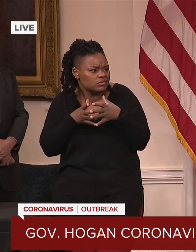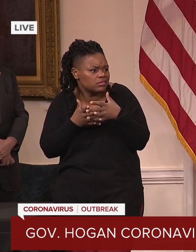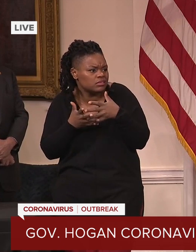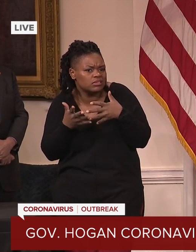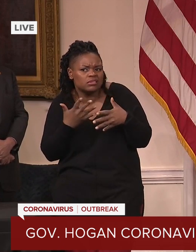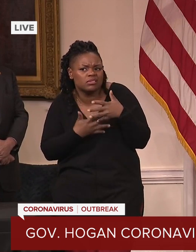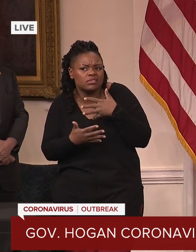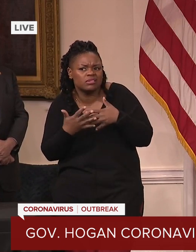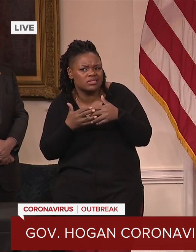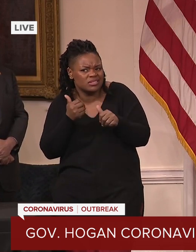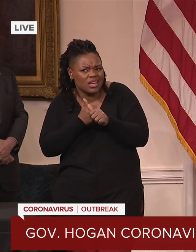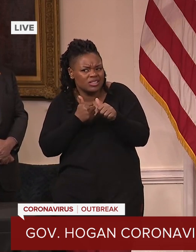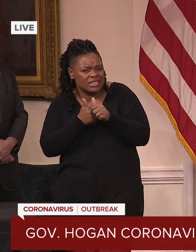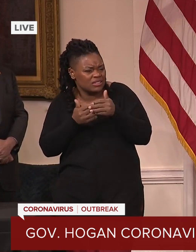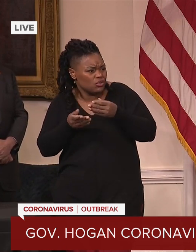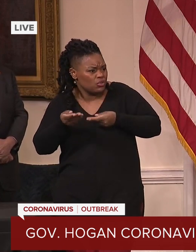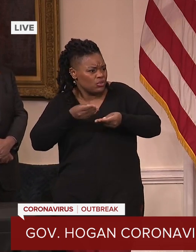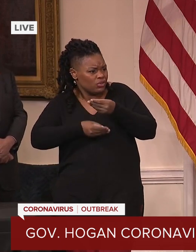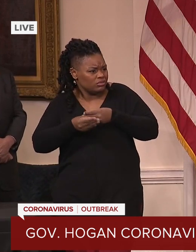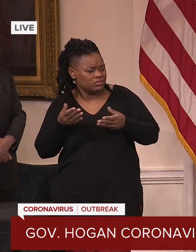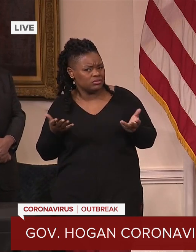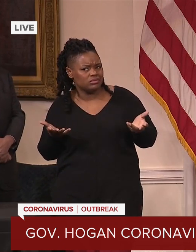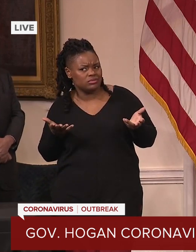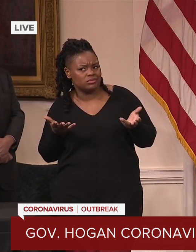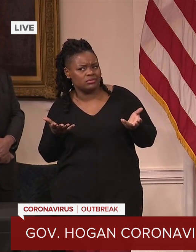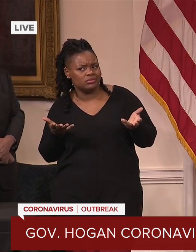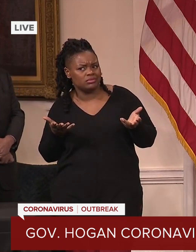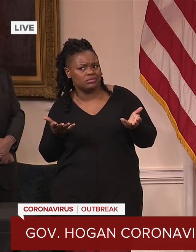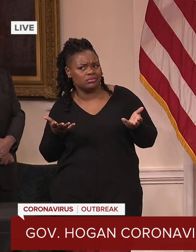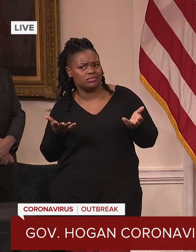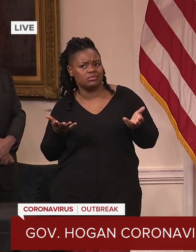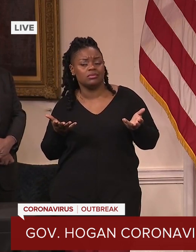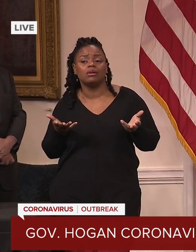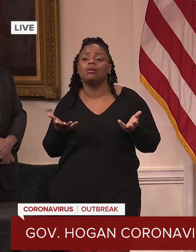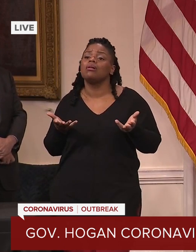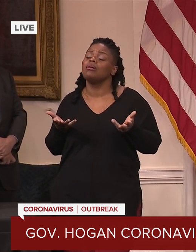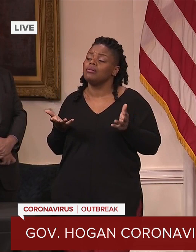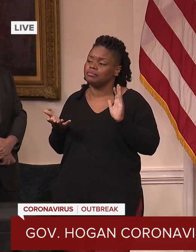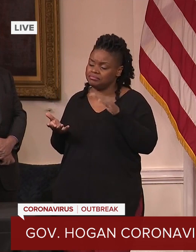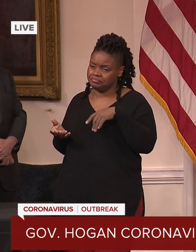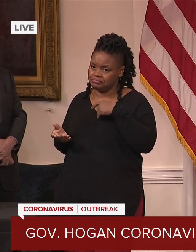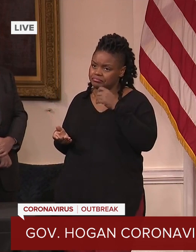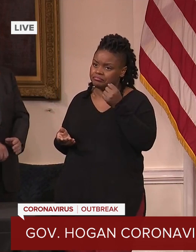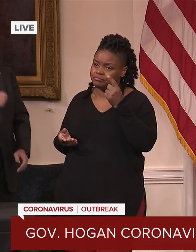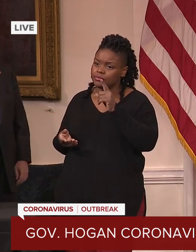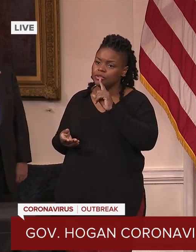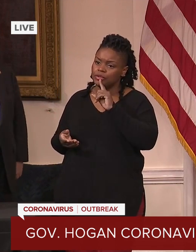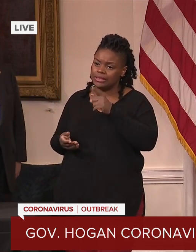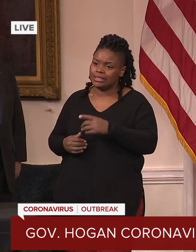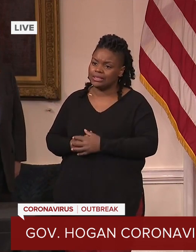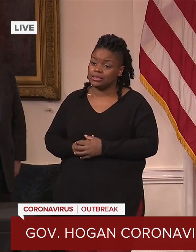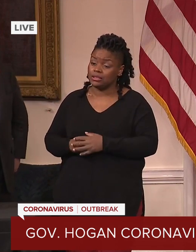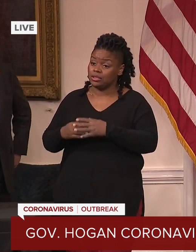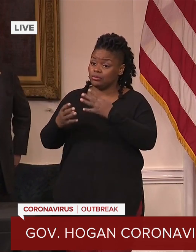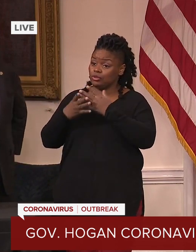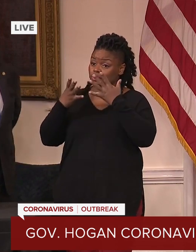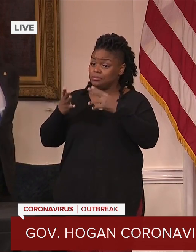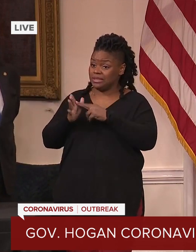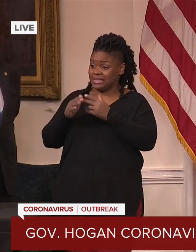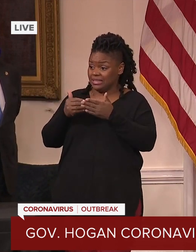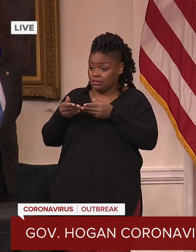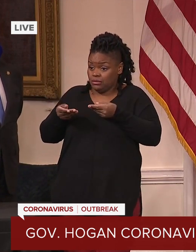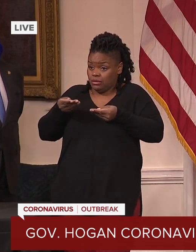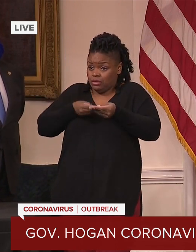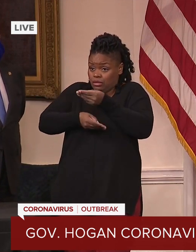similar person? Understood. And you know, as we get more vaccine, we'll be able to provide